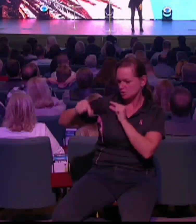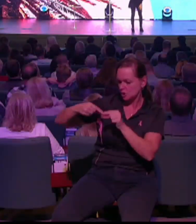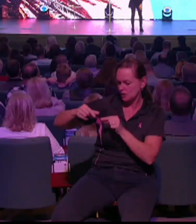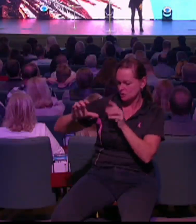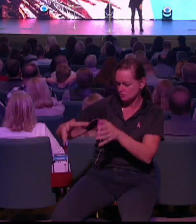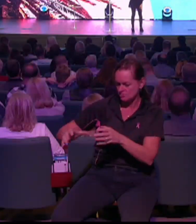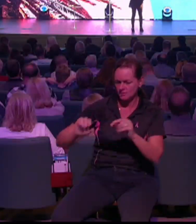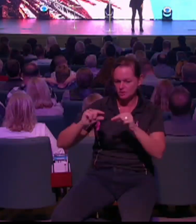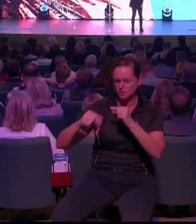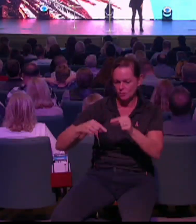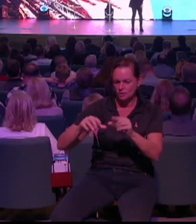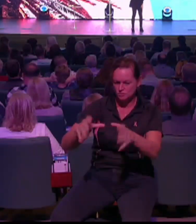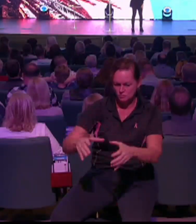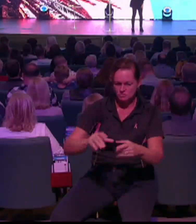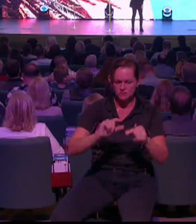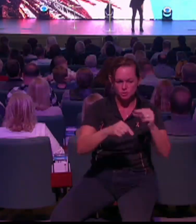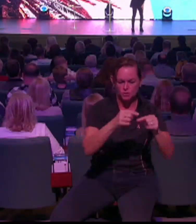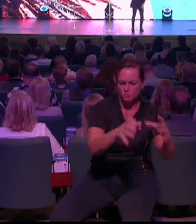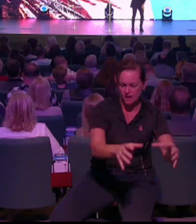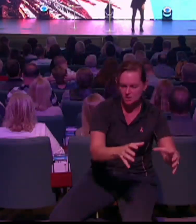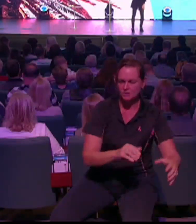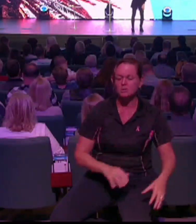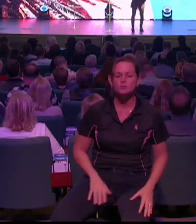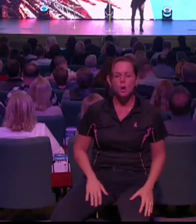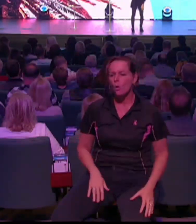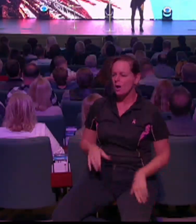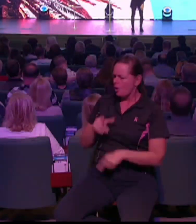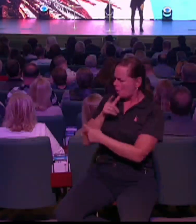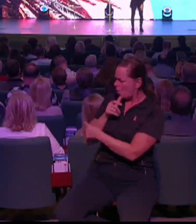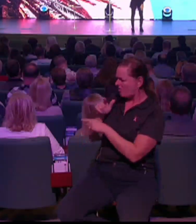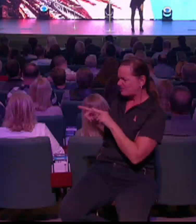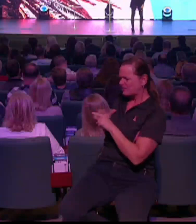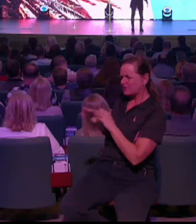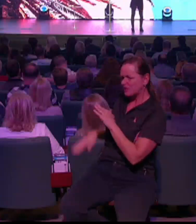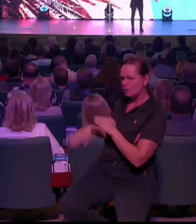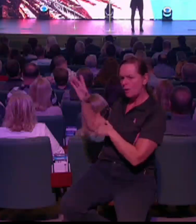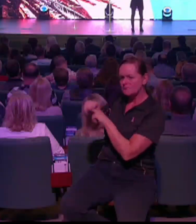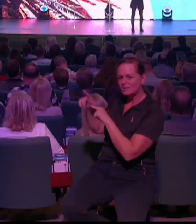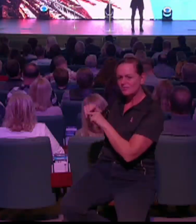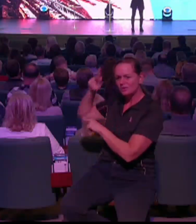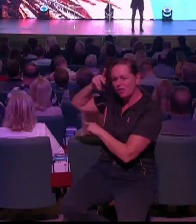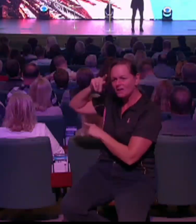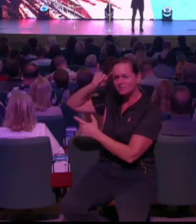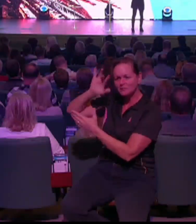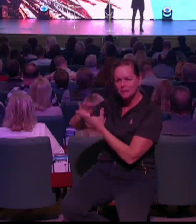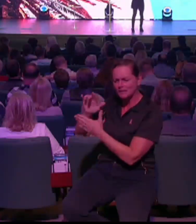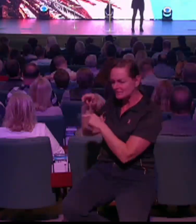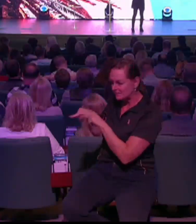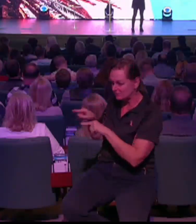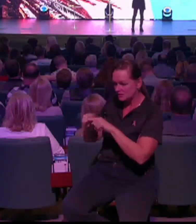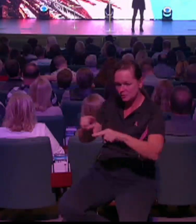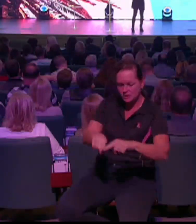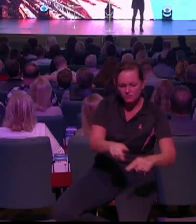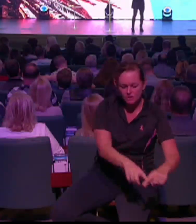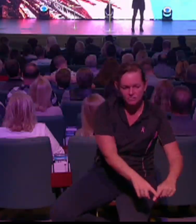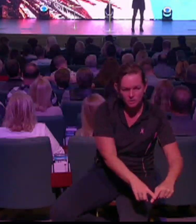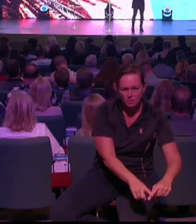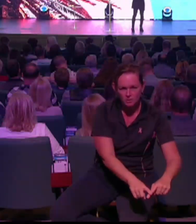that is being inundated and overwhelmed by the presence of people. And I'm not even talking about physical people. I'm talking about social media